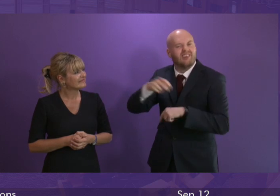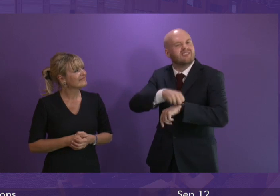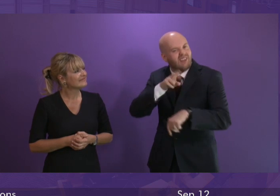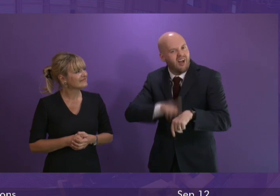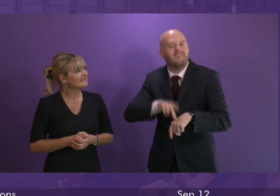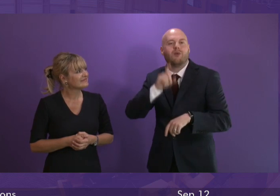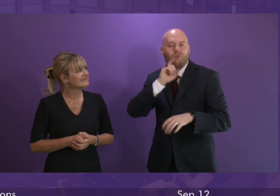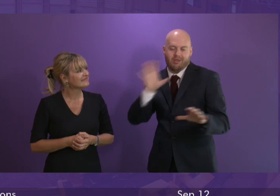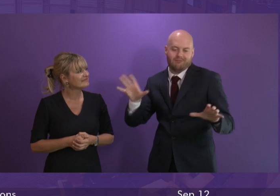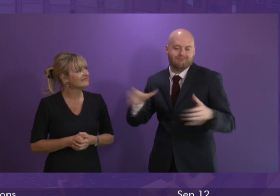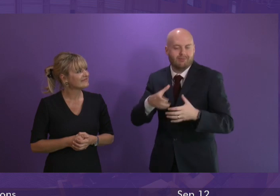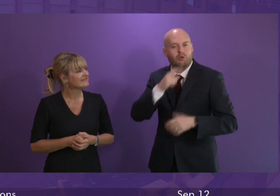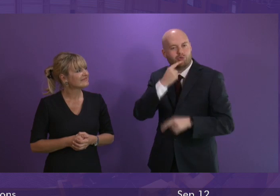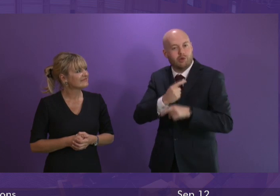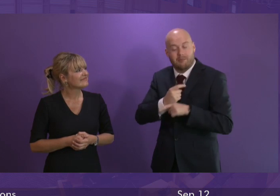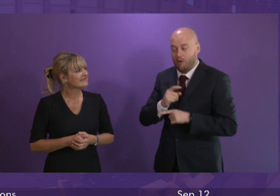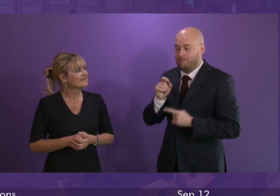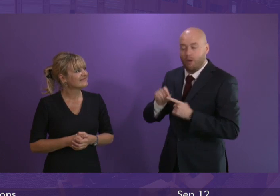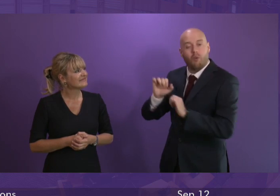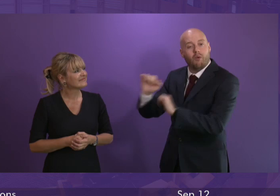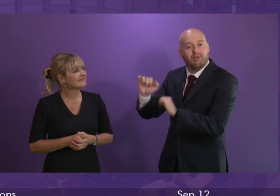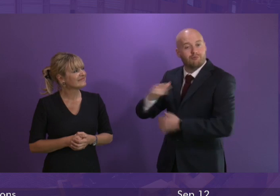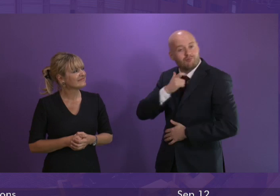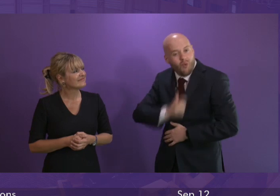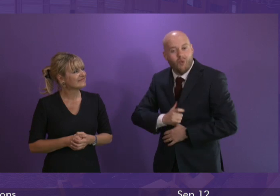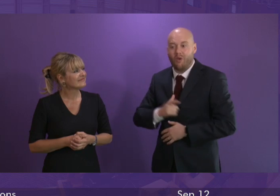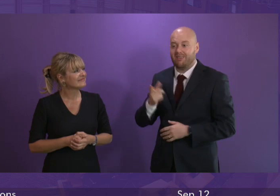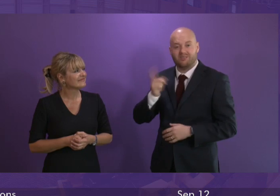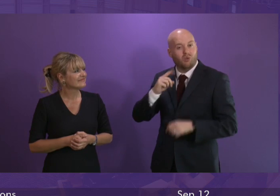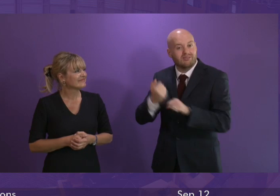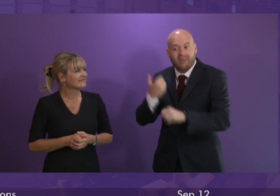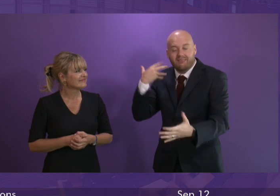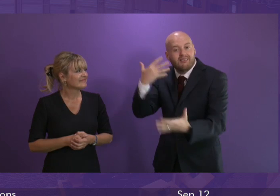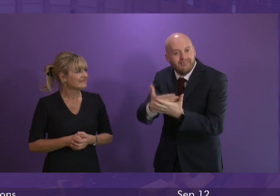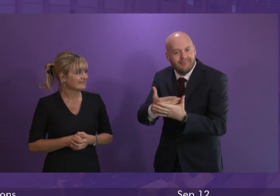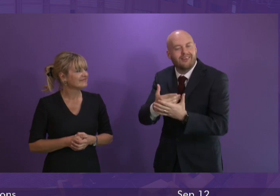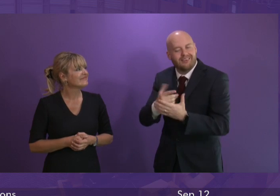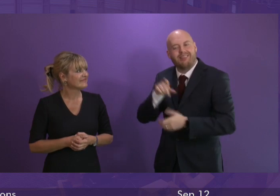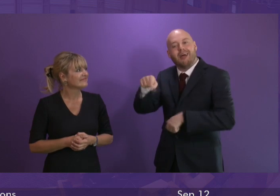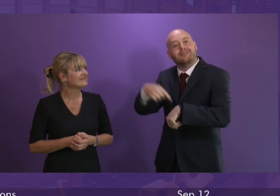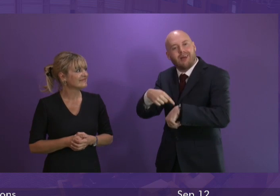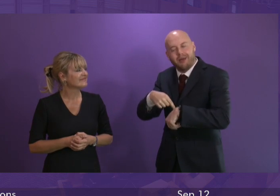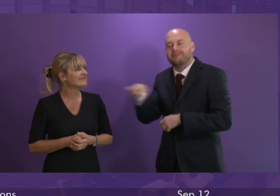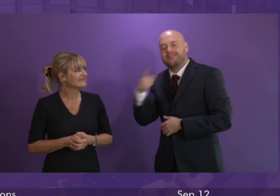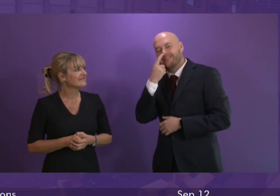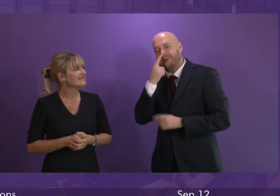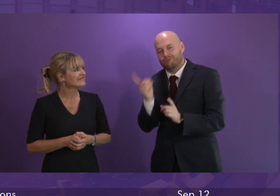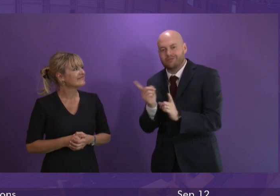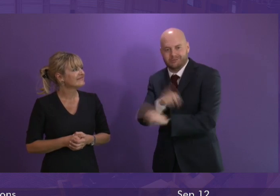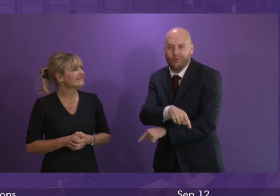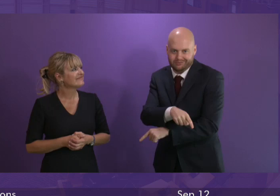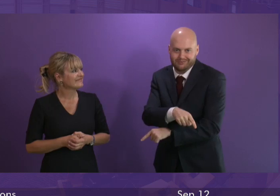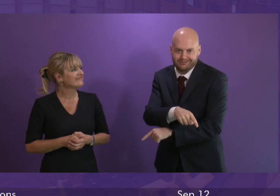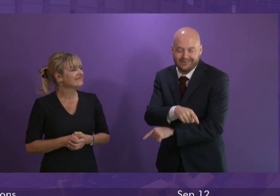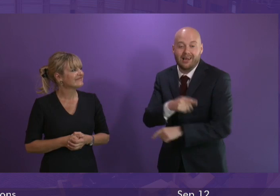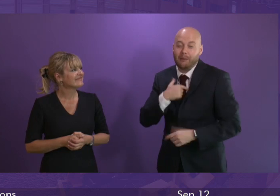Paul's leadership role in building the reputation of this institution and he will be able to respond and unencumbered by office